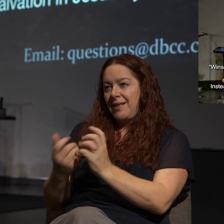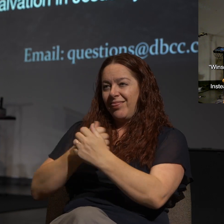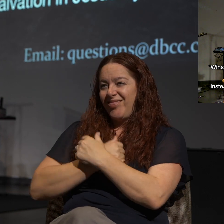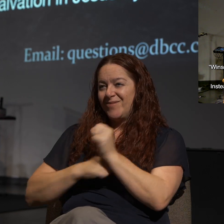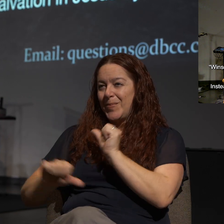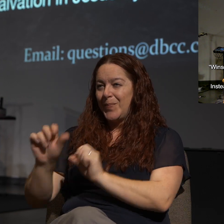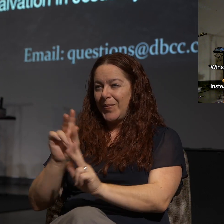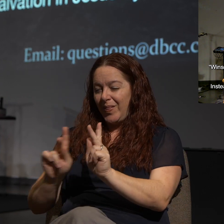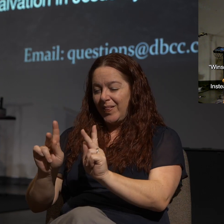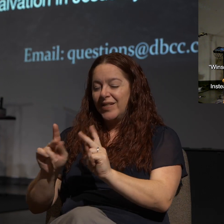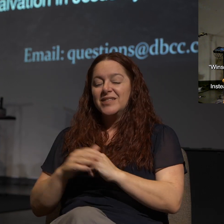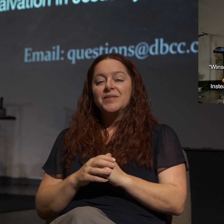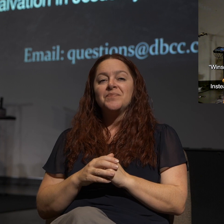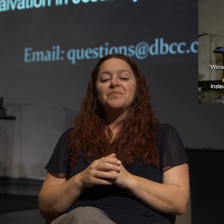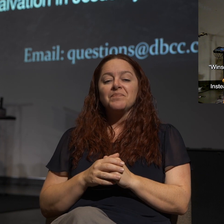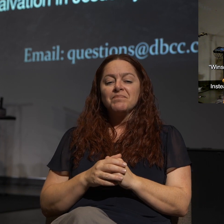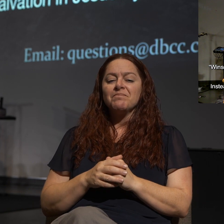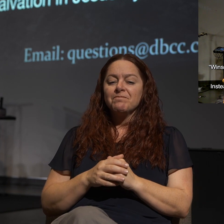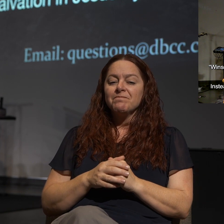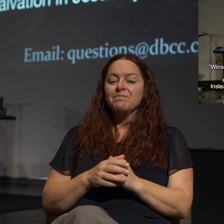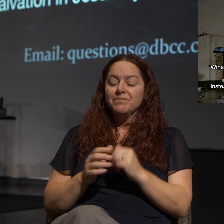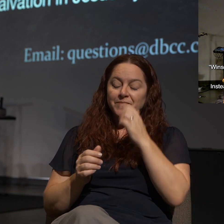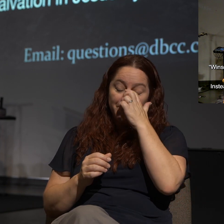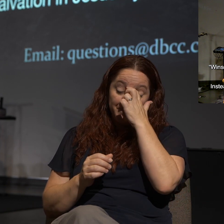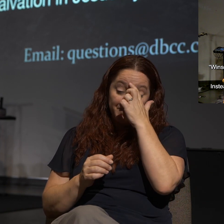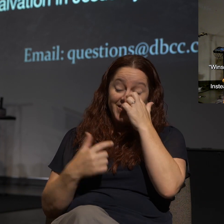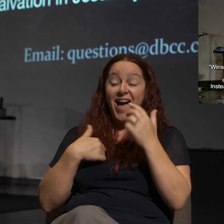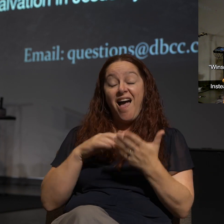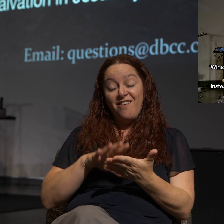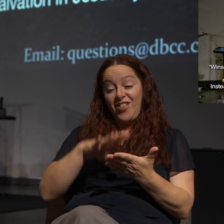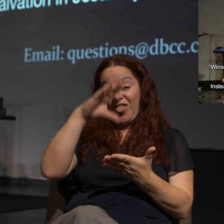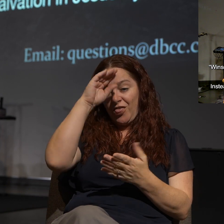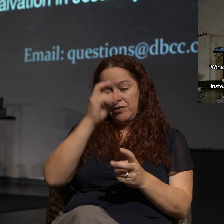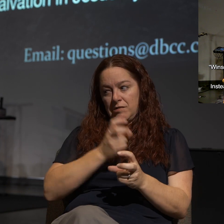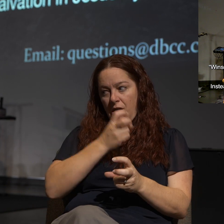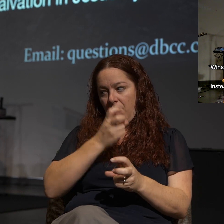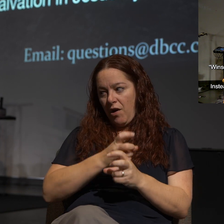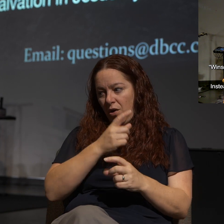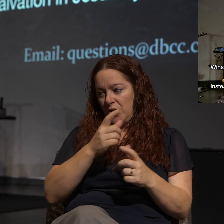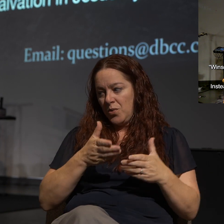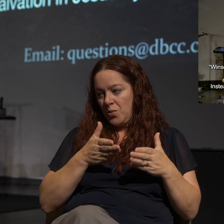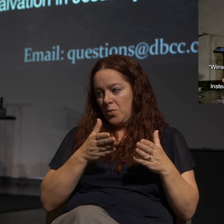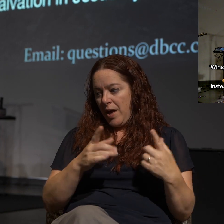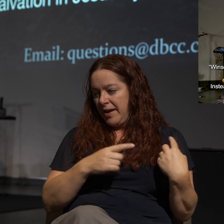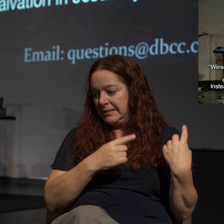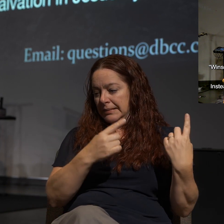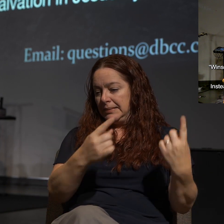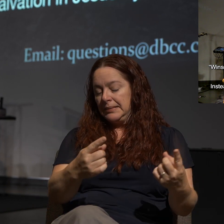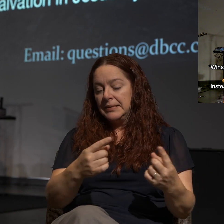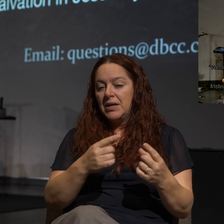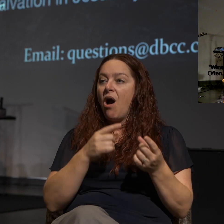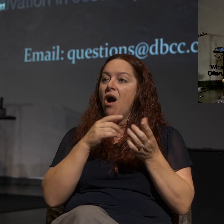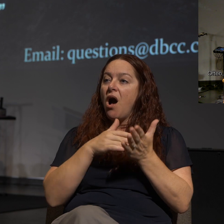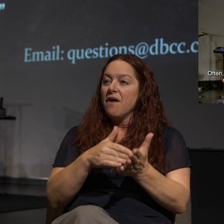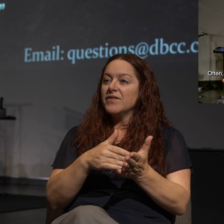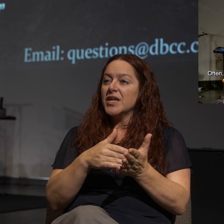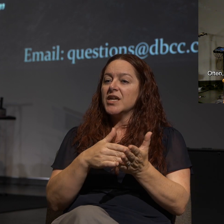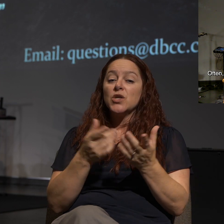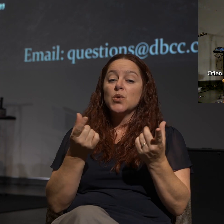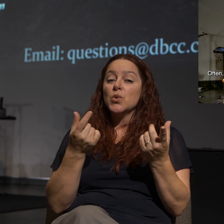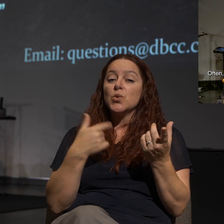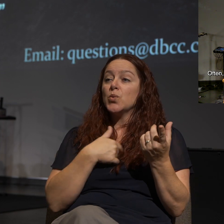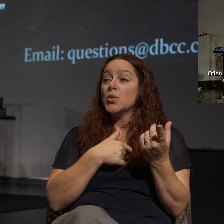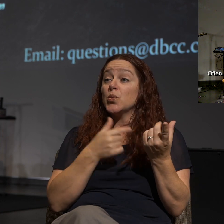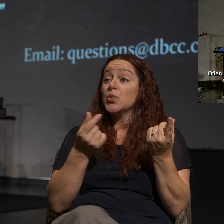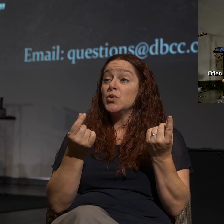Because as I have learned through the hard way, but I have learned over the years that often what we need to do is